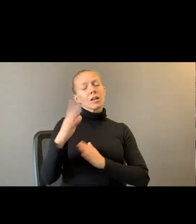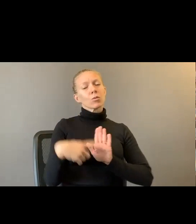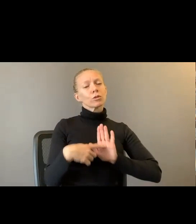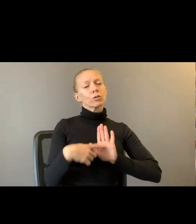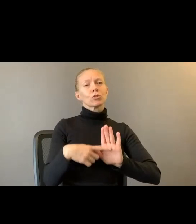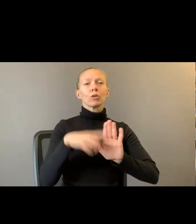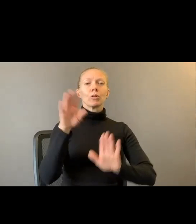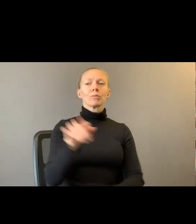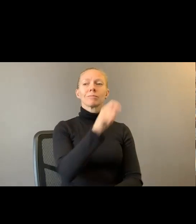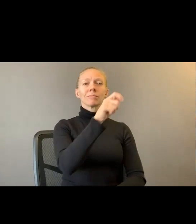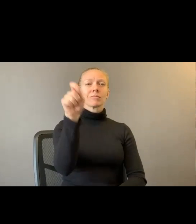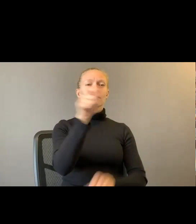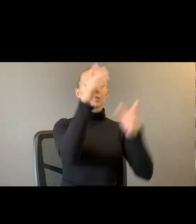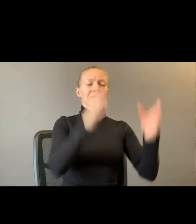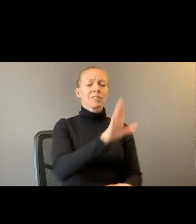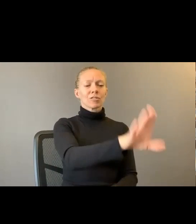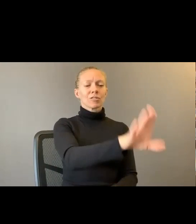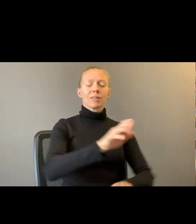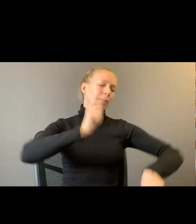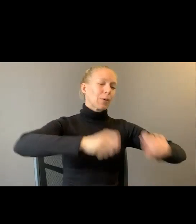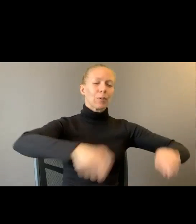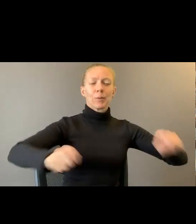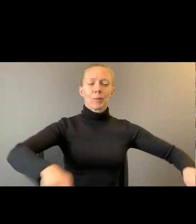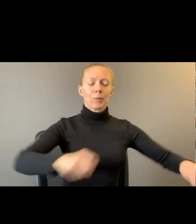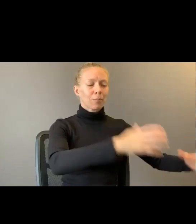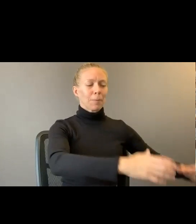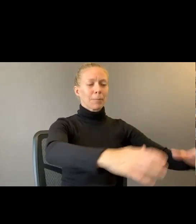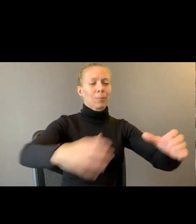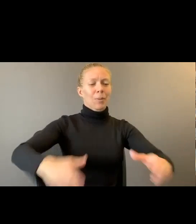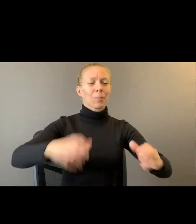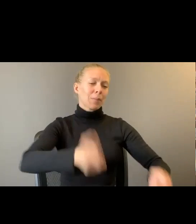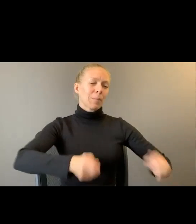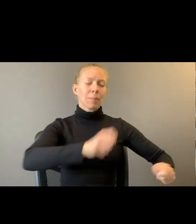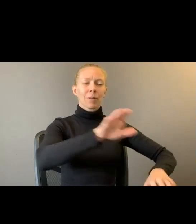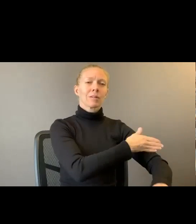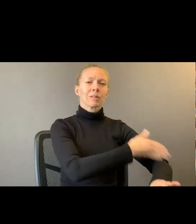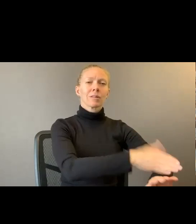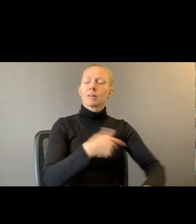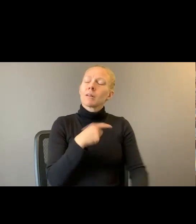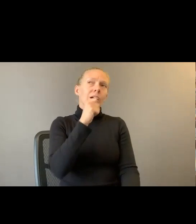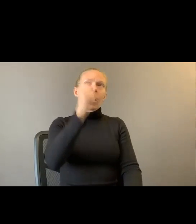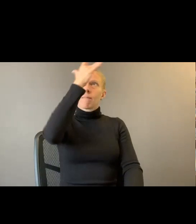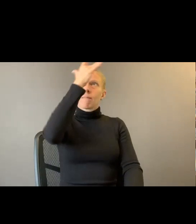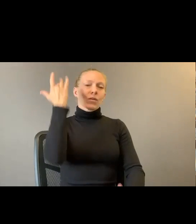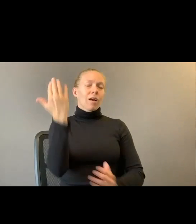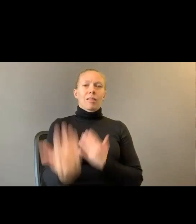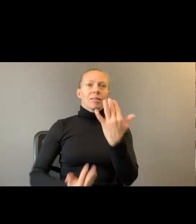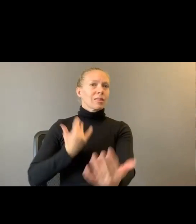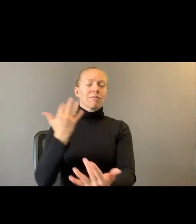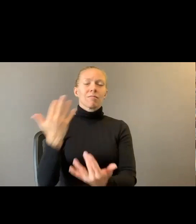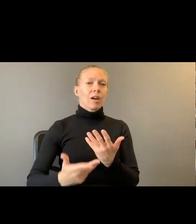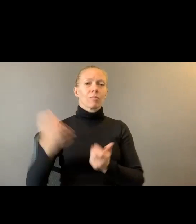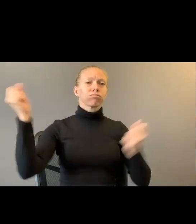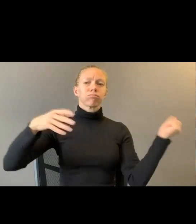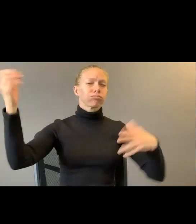His white bucket symphony. No, I haven't forgotten the fire. Molotov shards spreading orange and gold